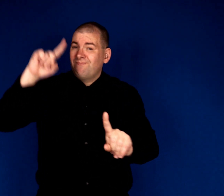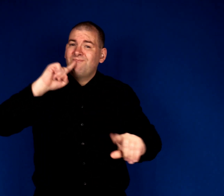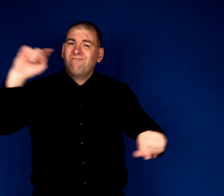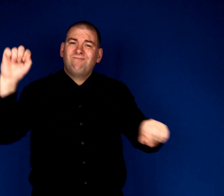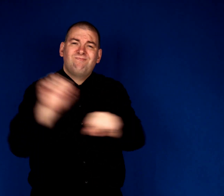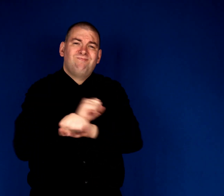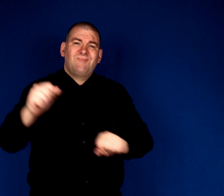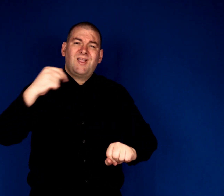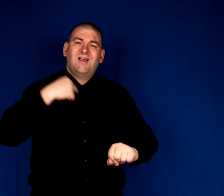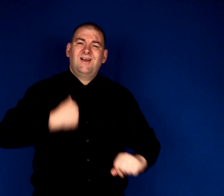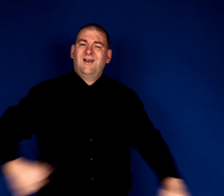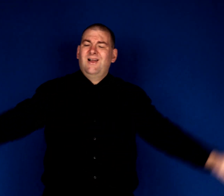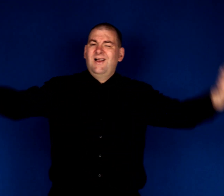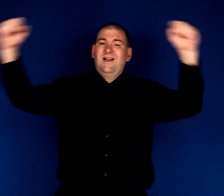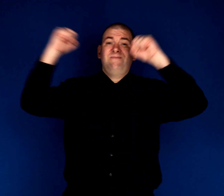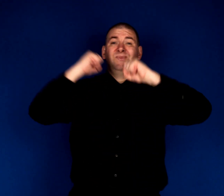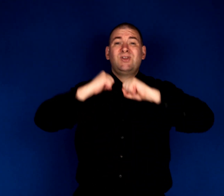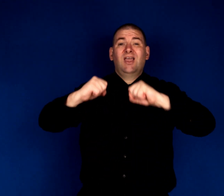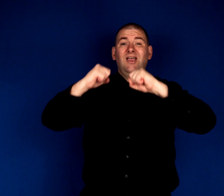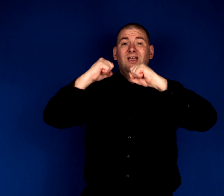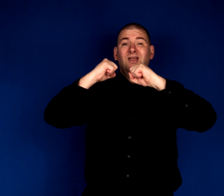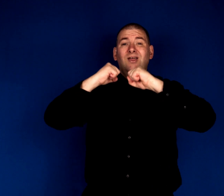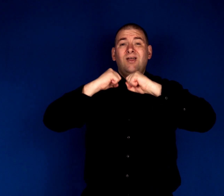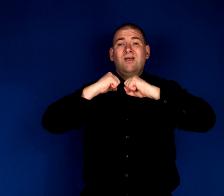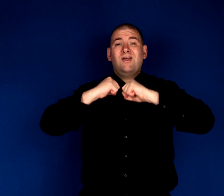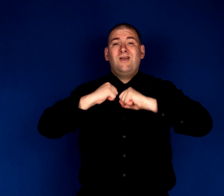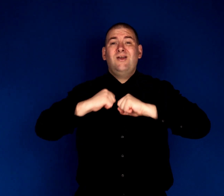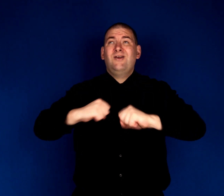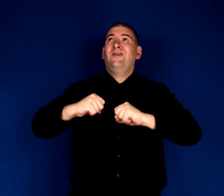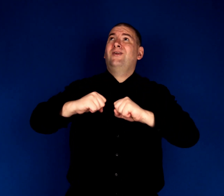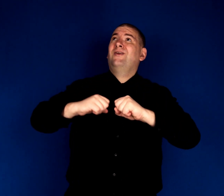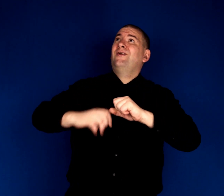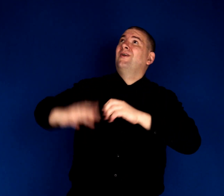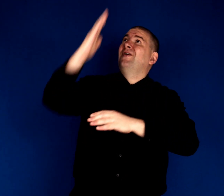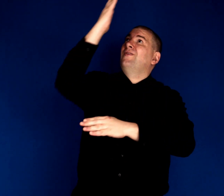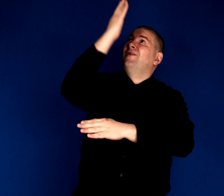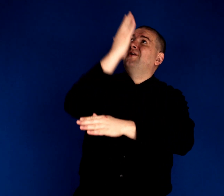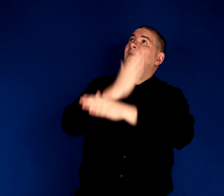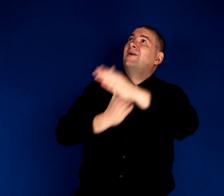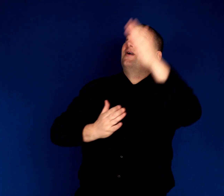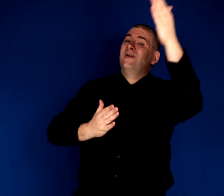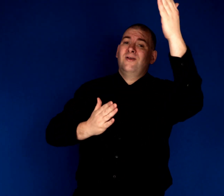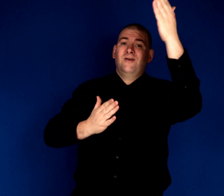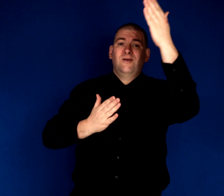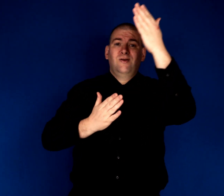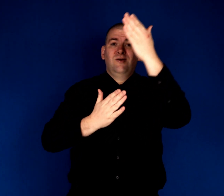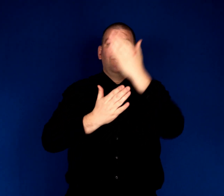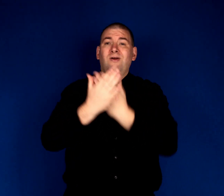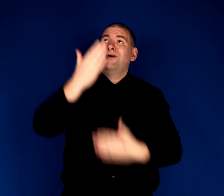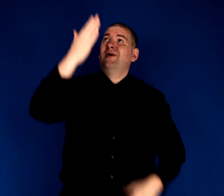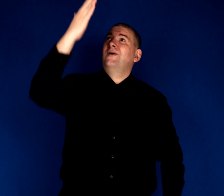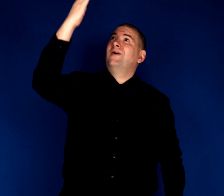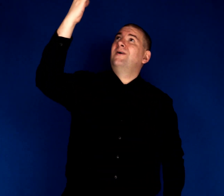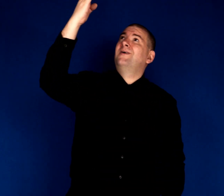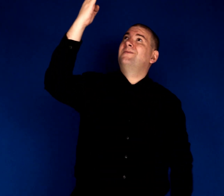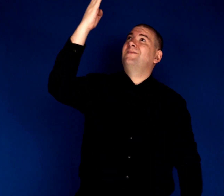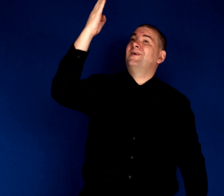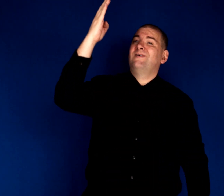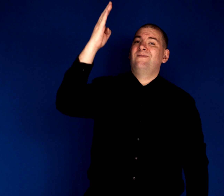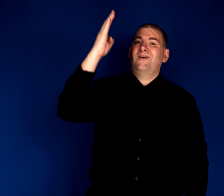And I'm sheltered in the arms of